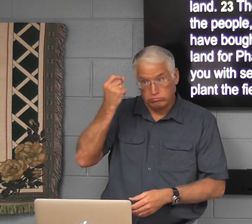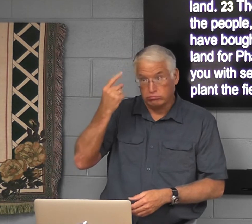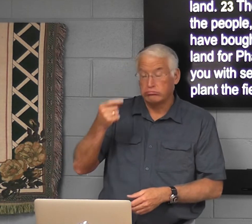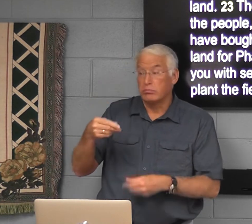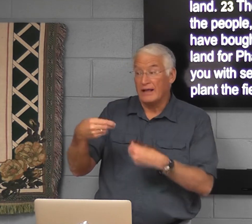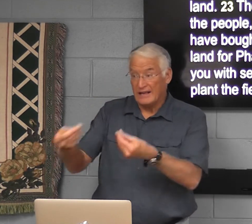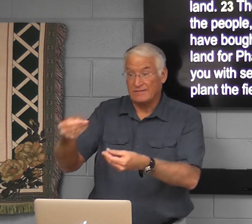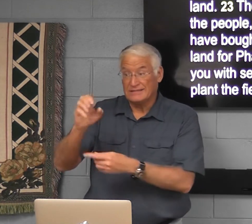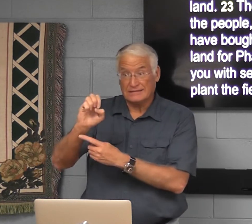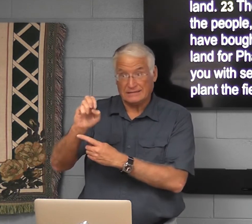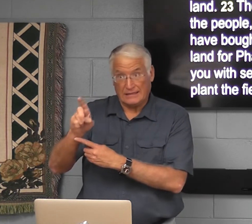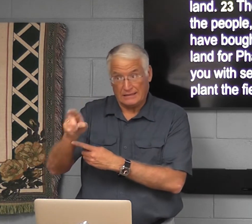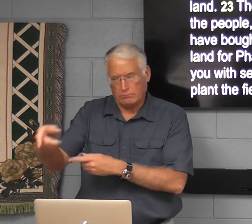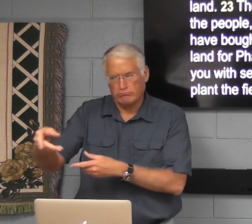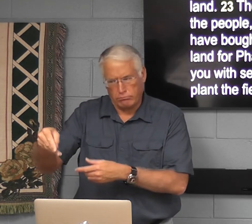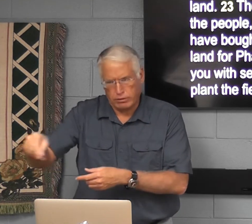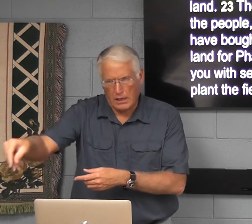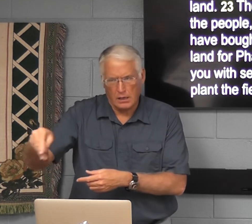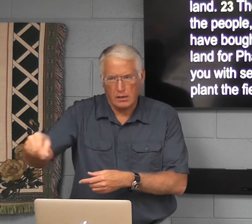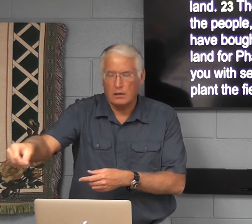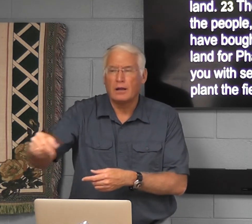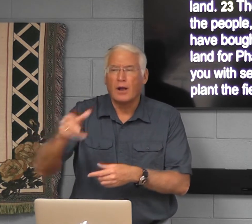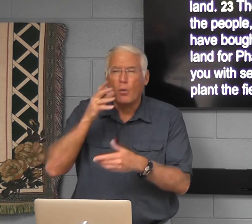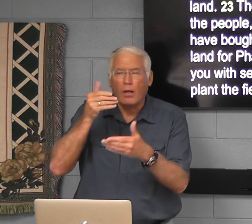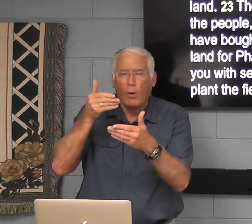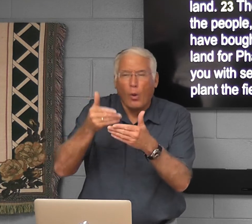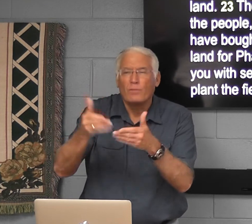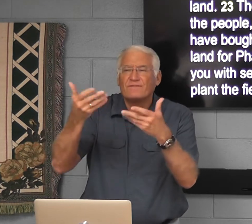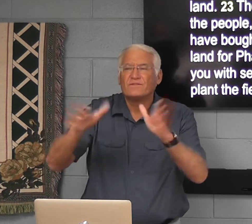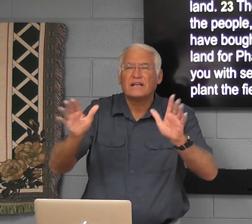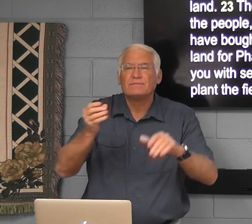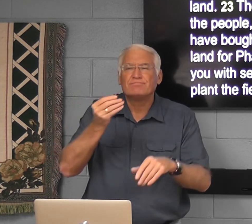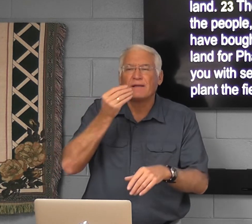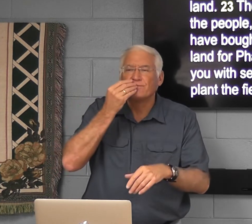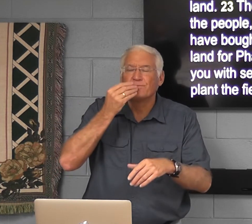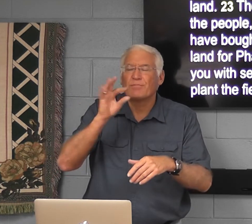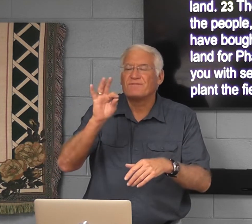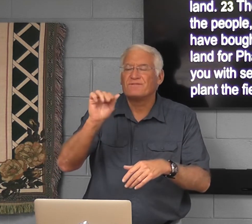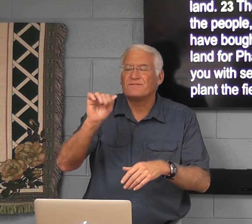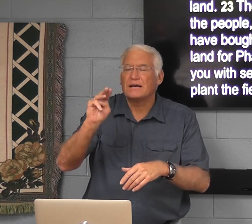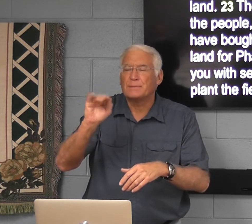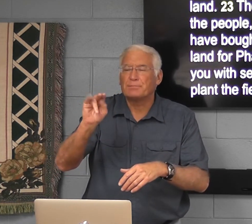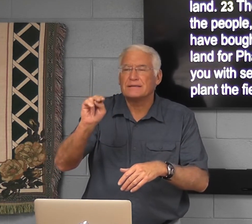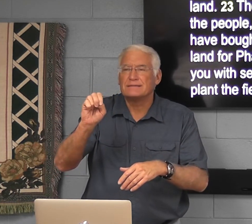But with the understanding that you were given seed and that you would have to plant.